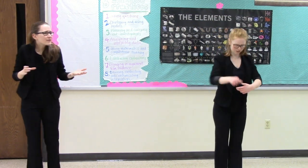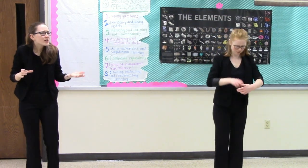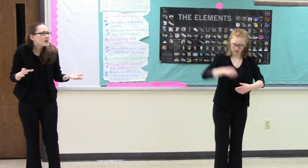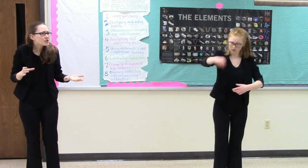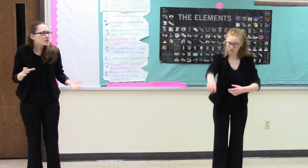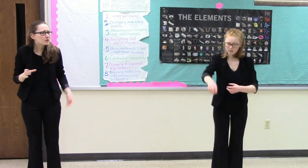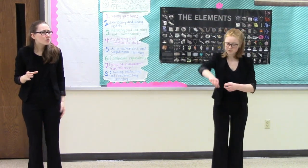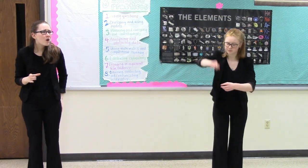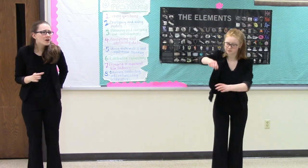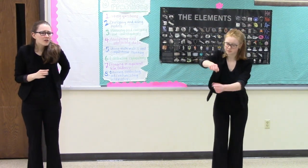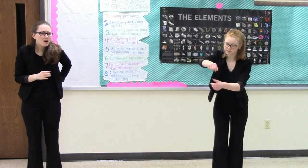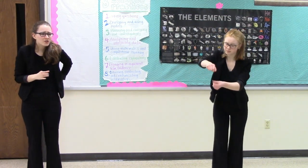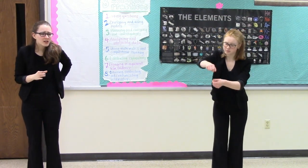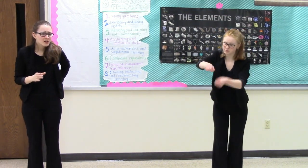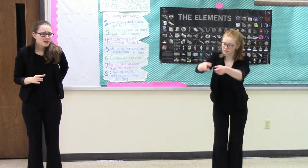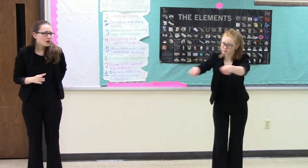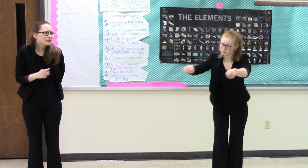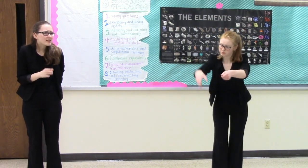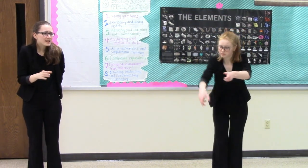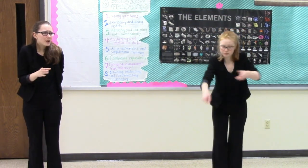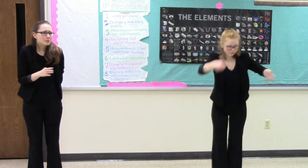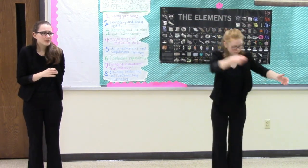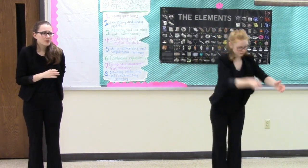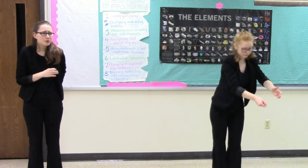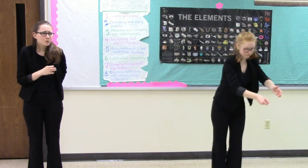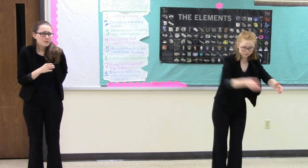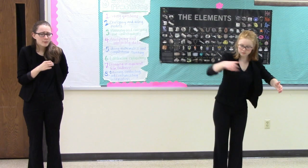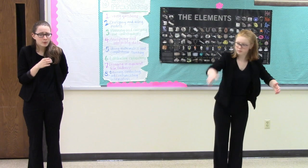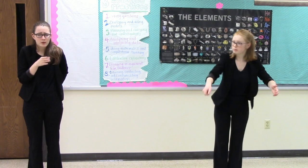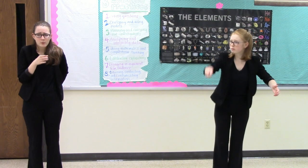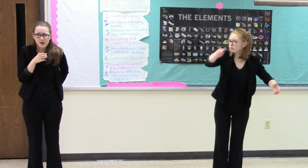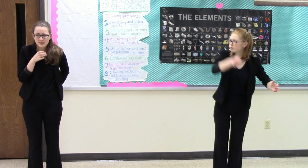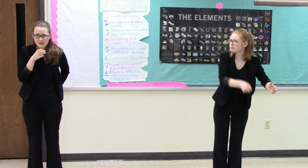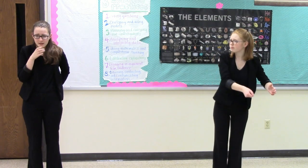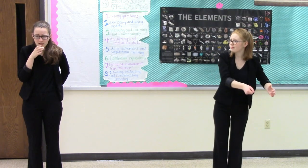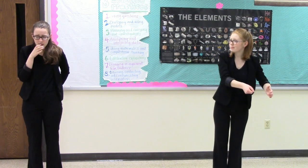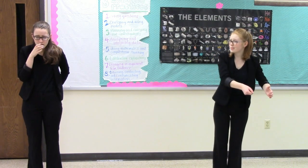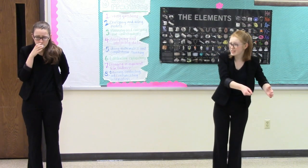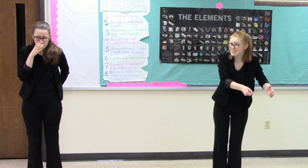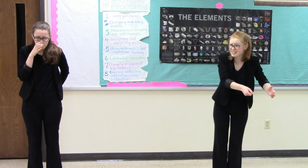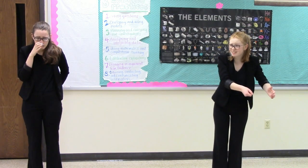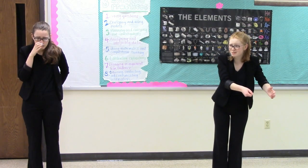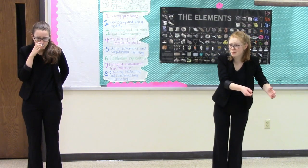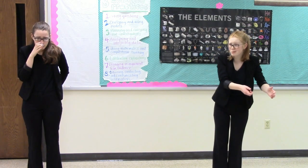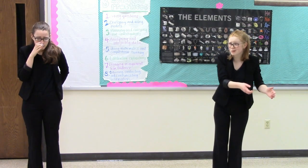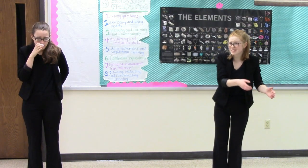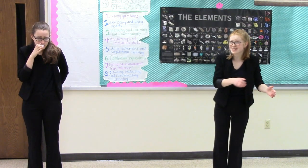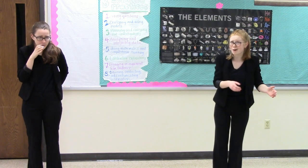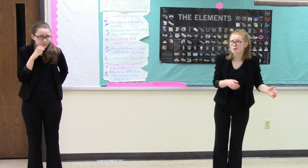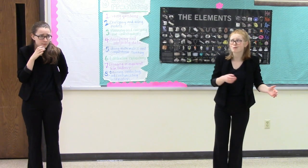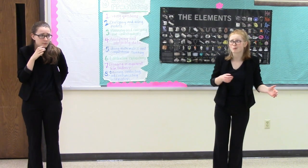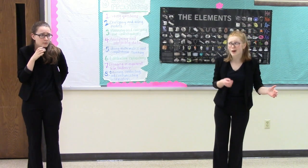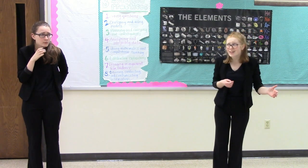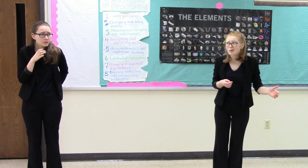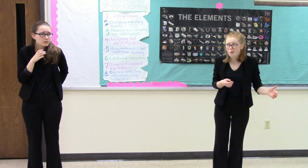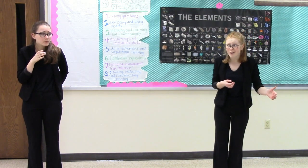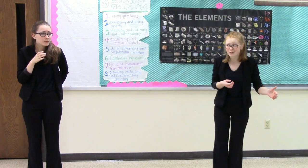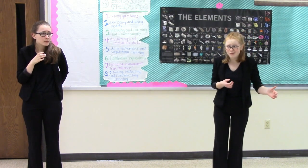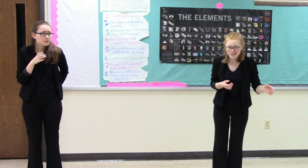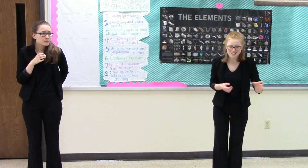forgot she turned the water on. She heard the sound but couldn't remember what it was. She didn't remember what the sound of running water was?